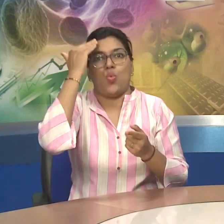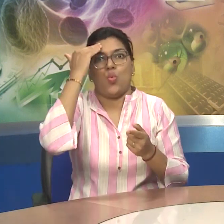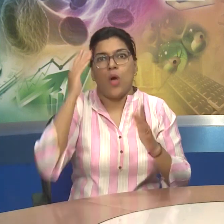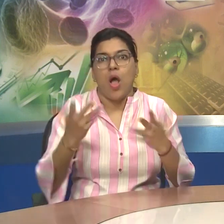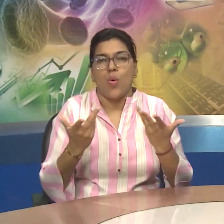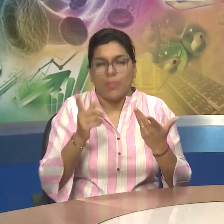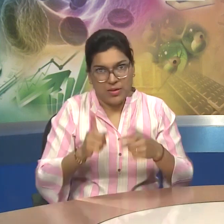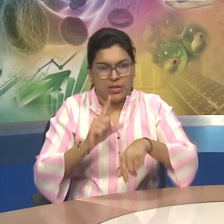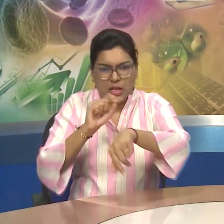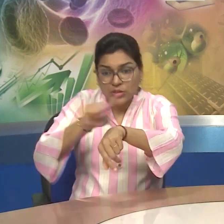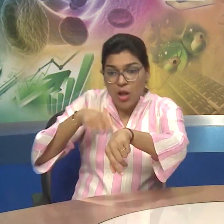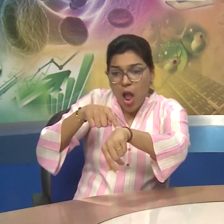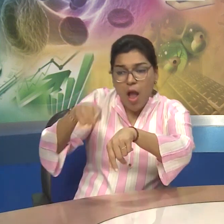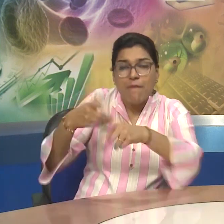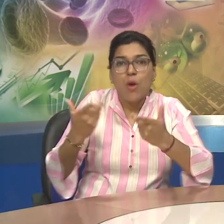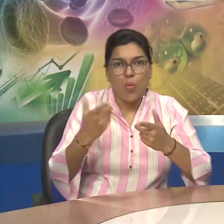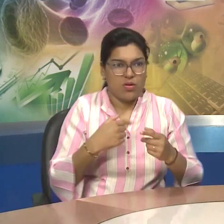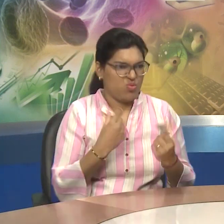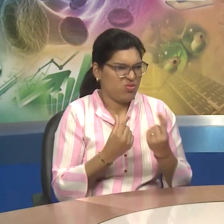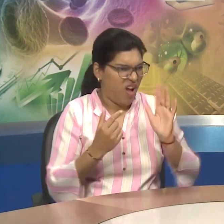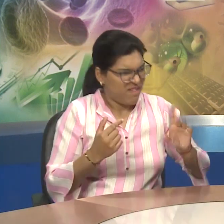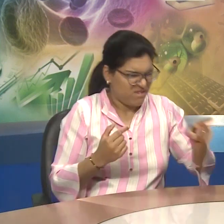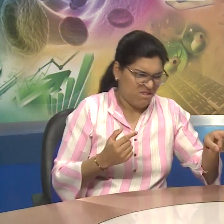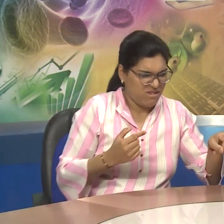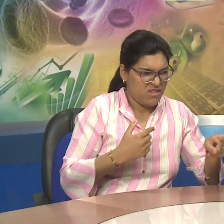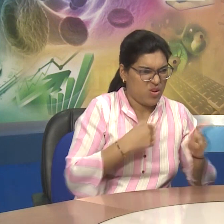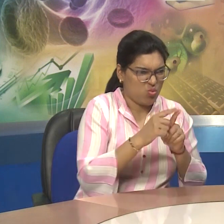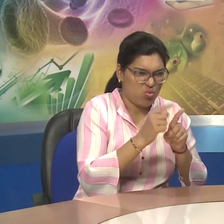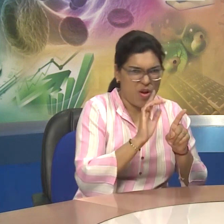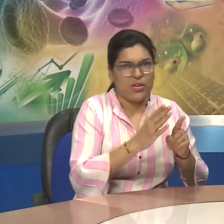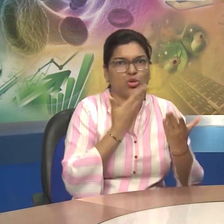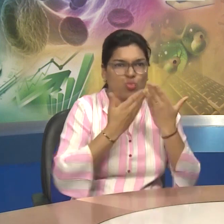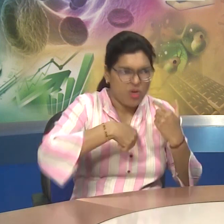Make A Time Time Table